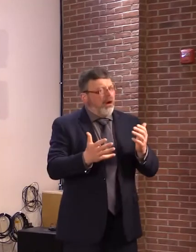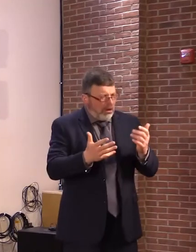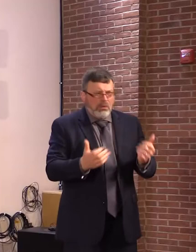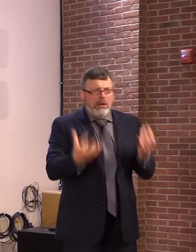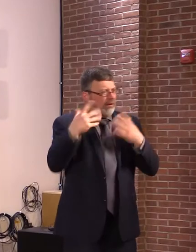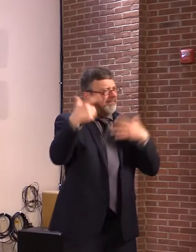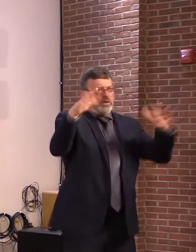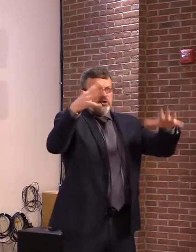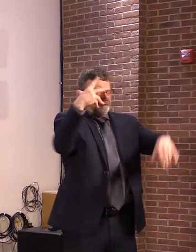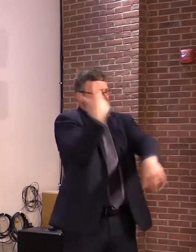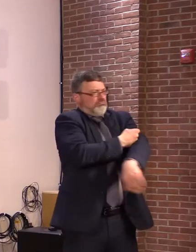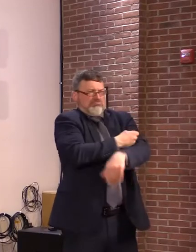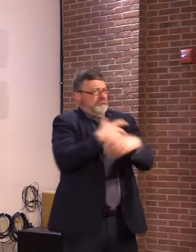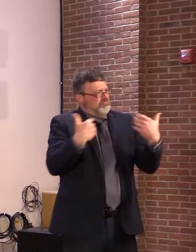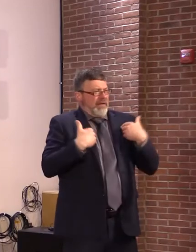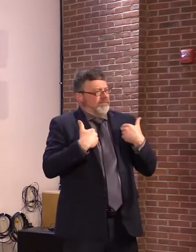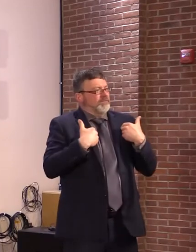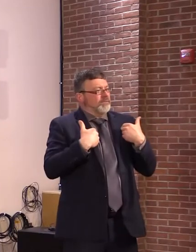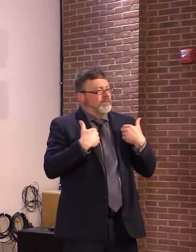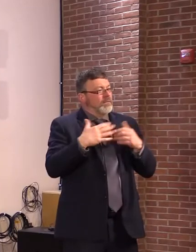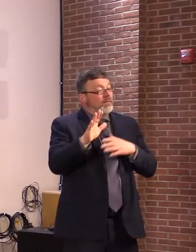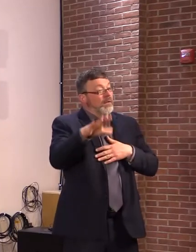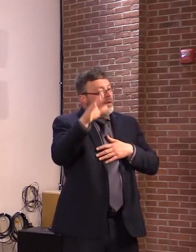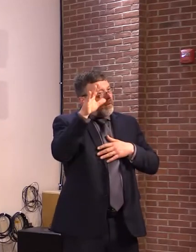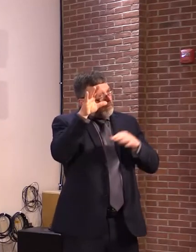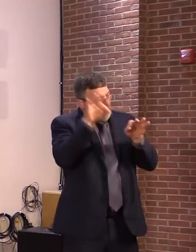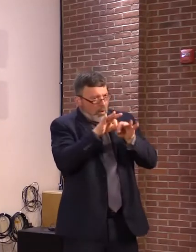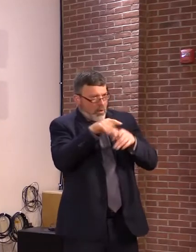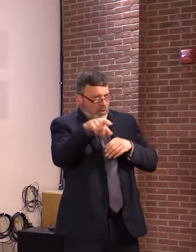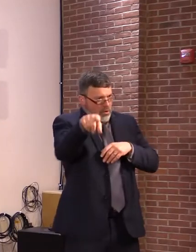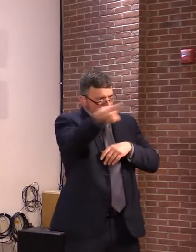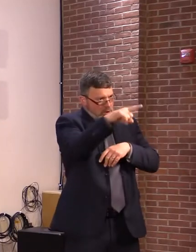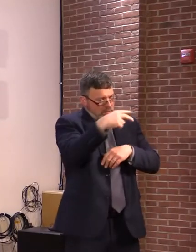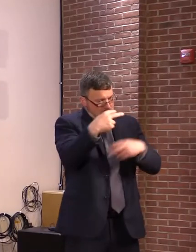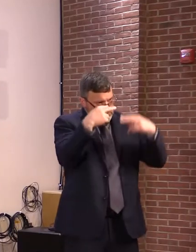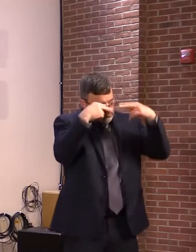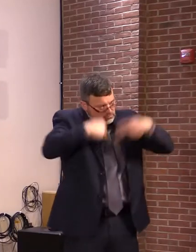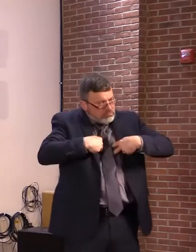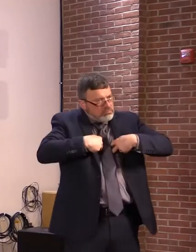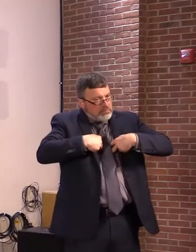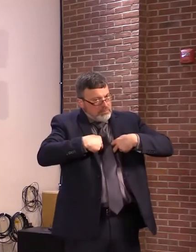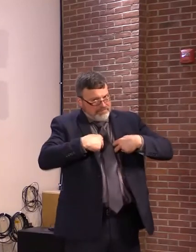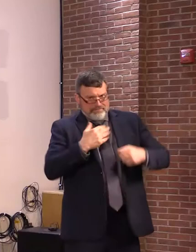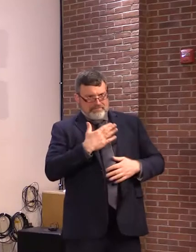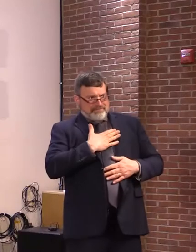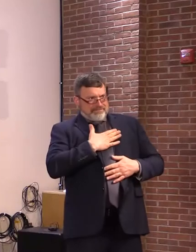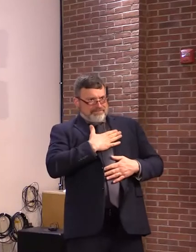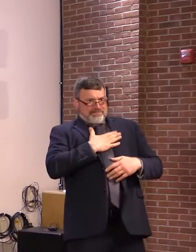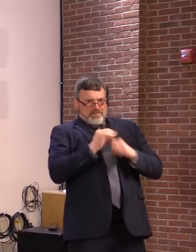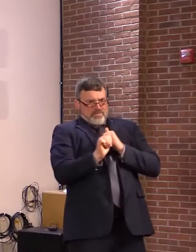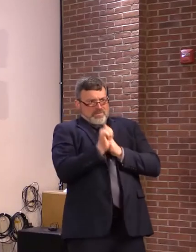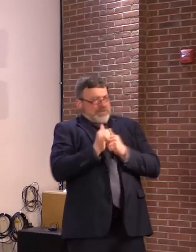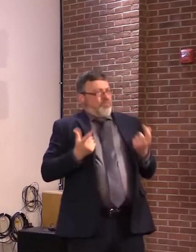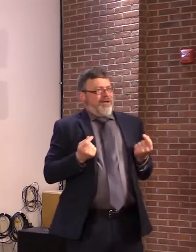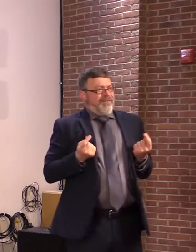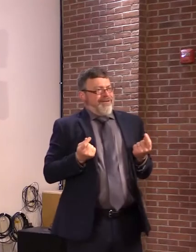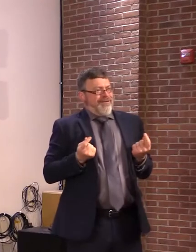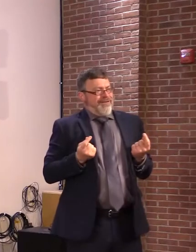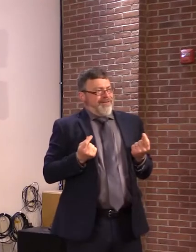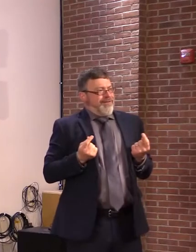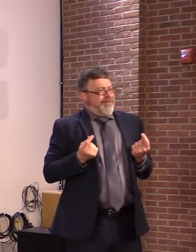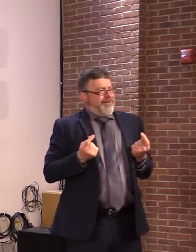more important to reexamine your personal risk. Please give serious consideration to taking what we know from